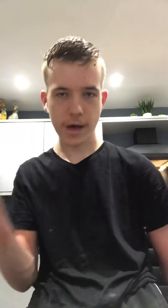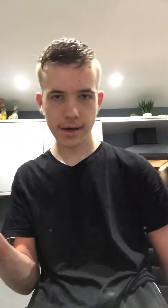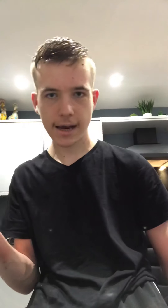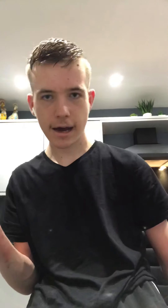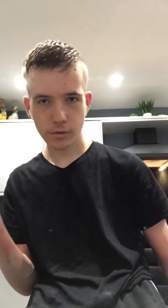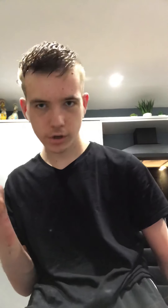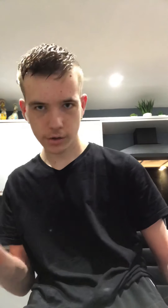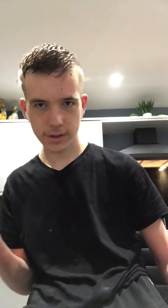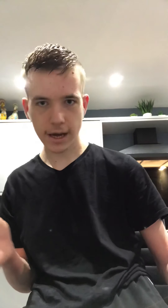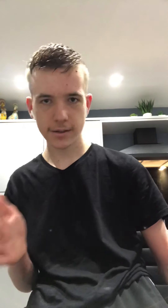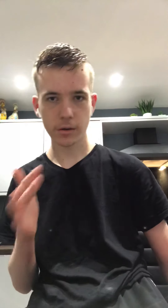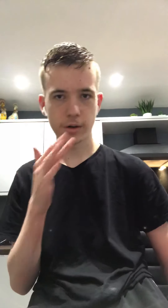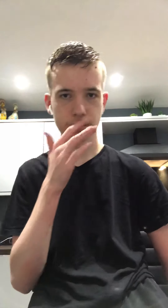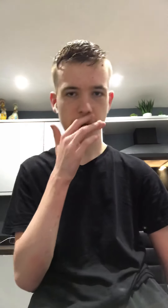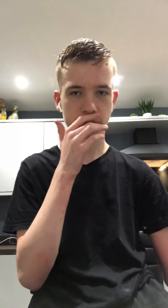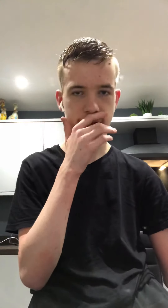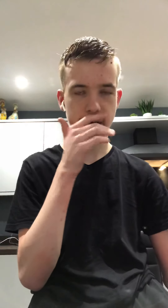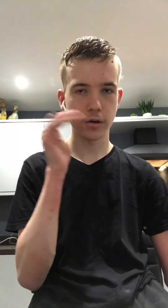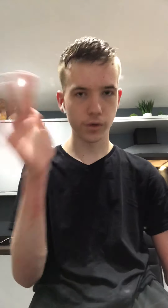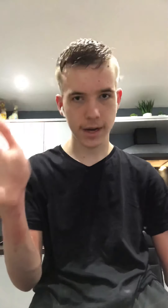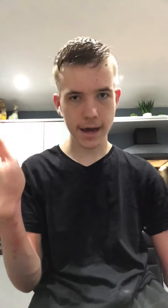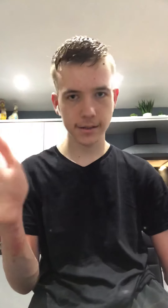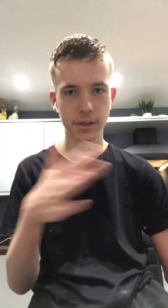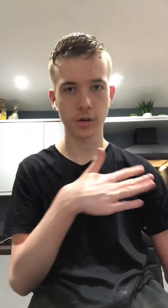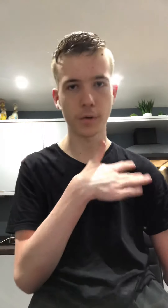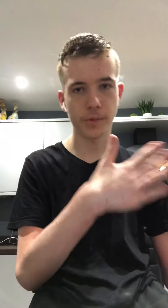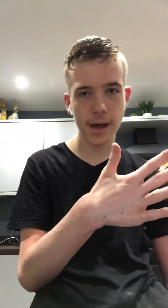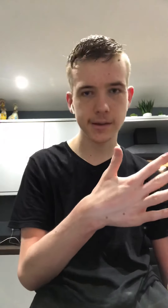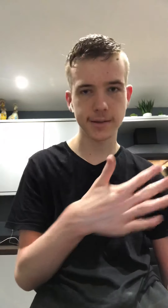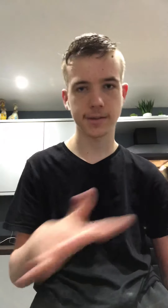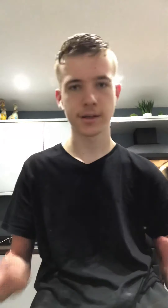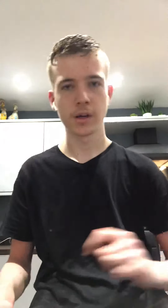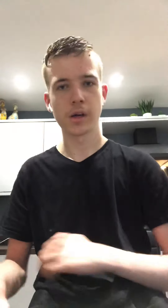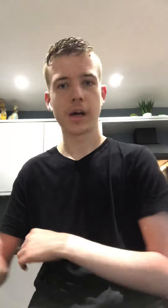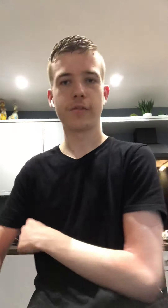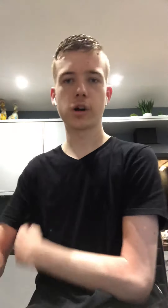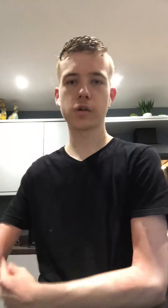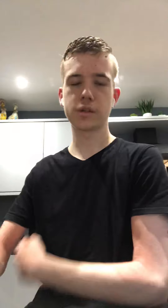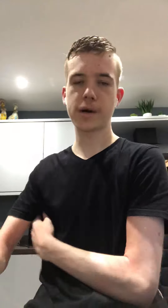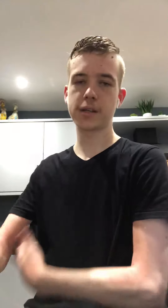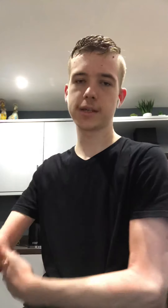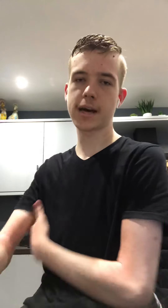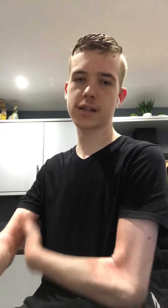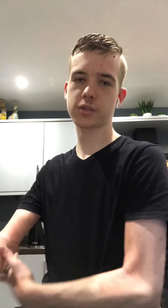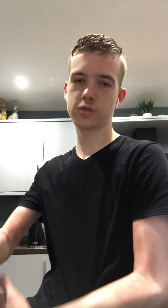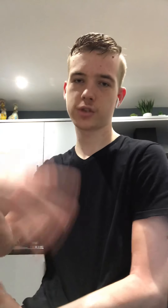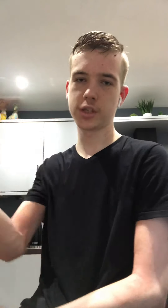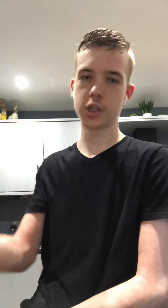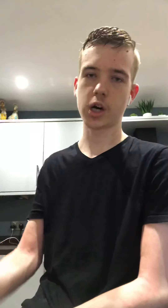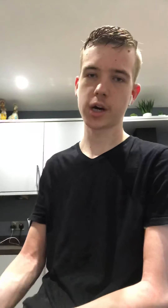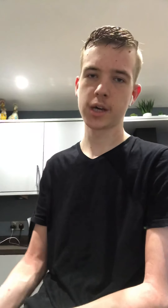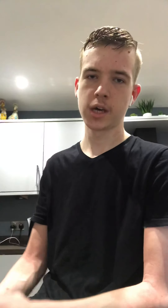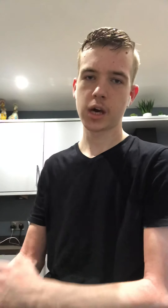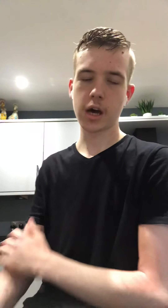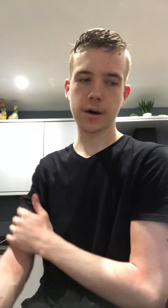bed now, girls and lads, um, I would say good night. God bless. If you're not going to bed yet, just enjoy, um,